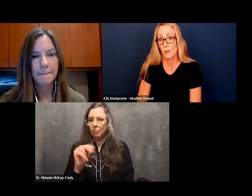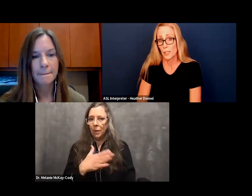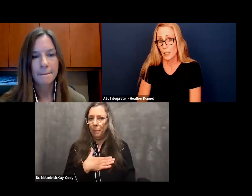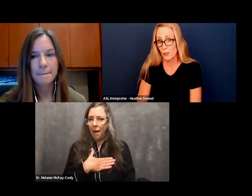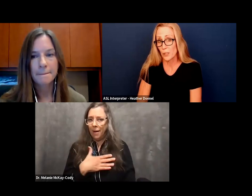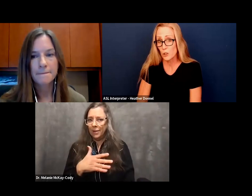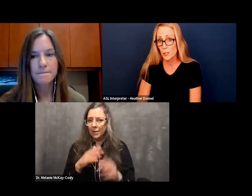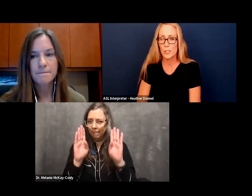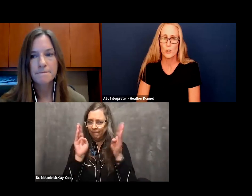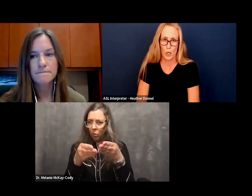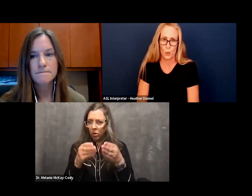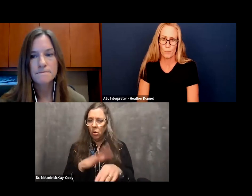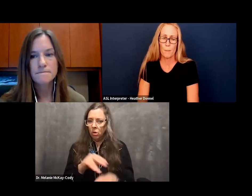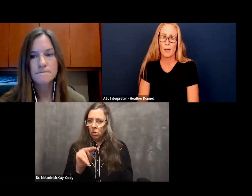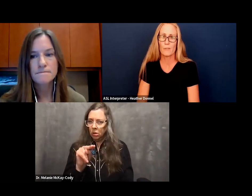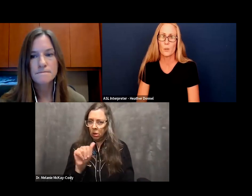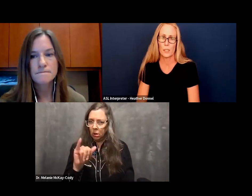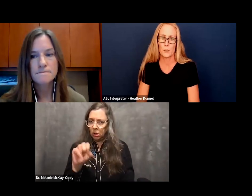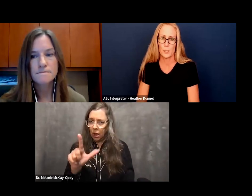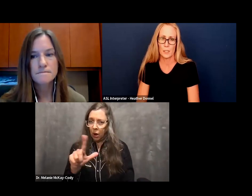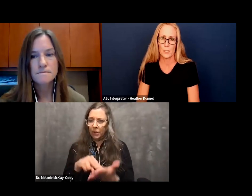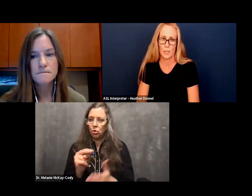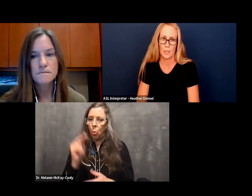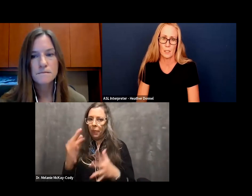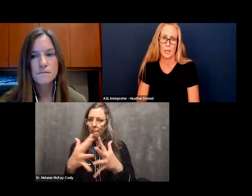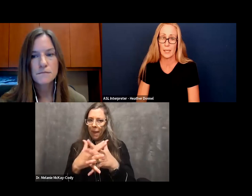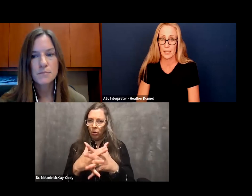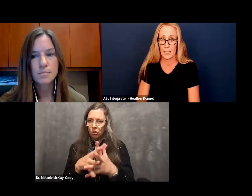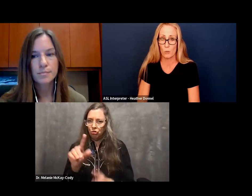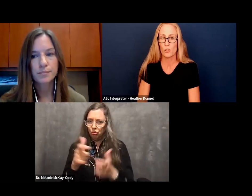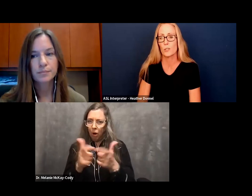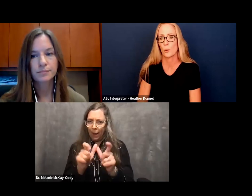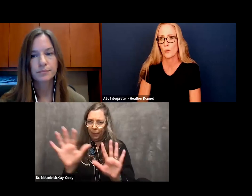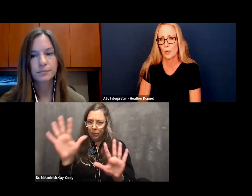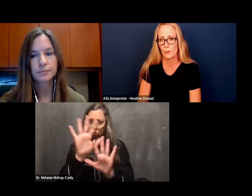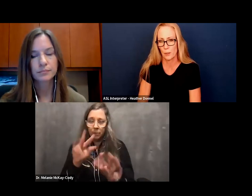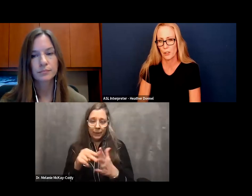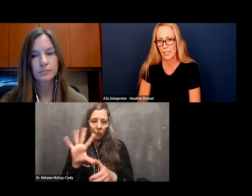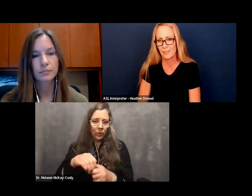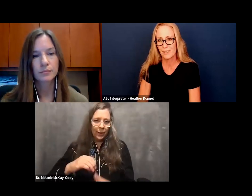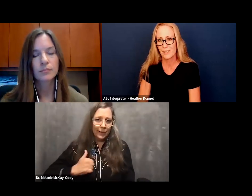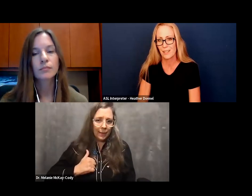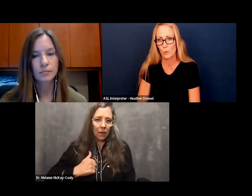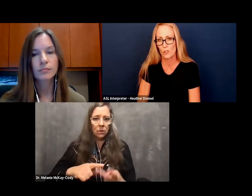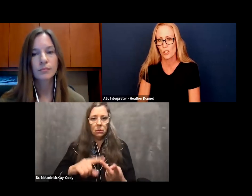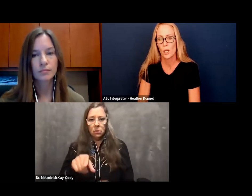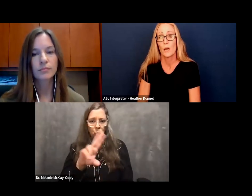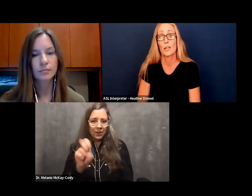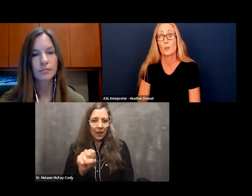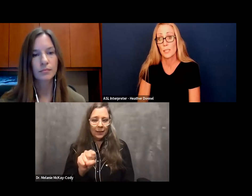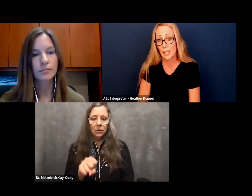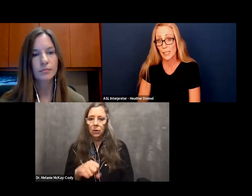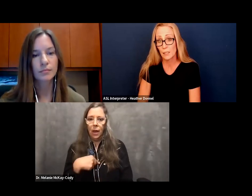Well, talking about other countries, no. My focus is on NISL, which is Northern American Indian Sign Language.